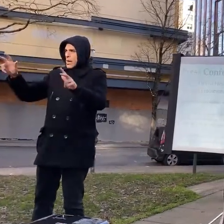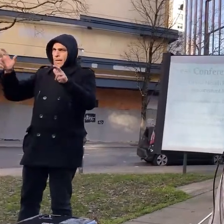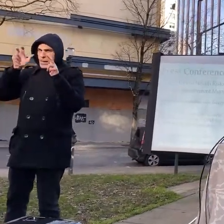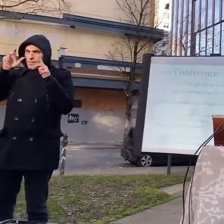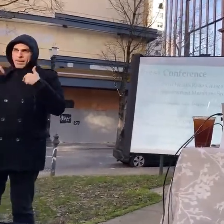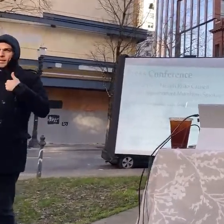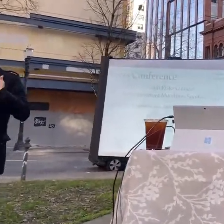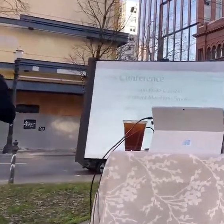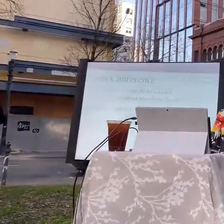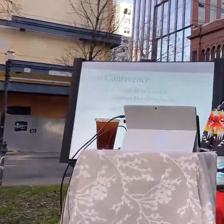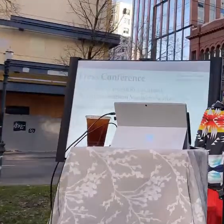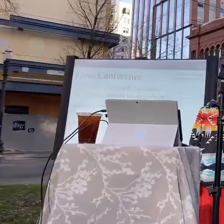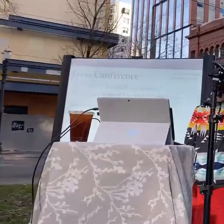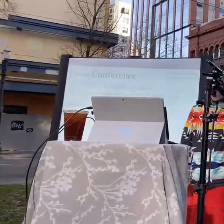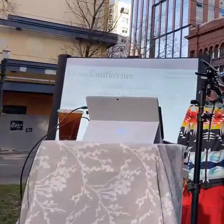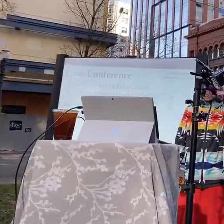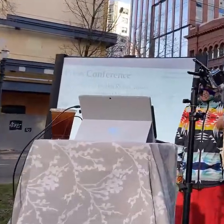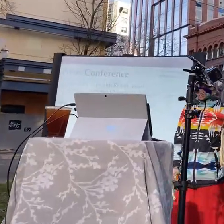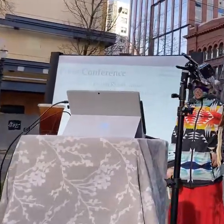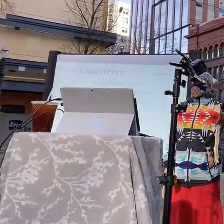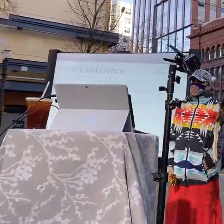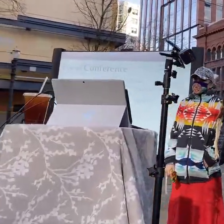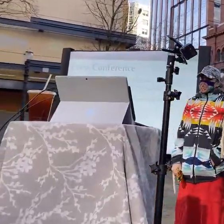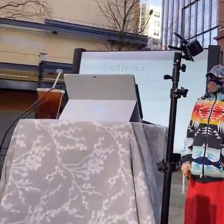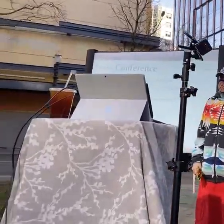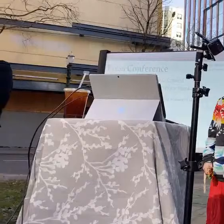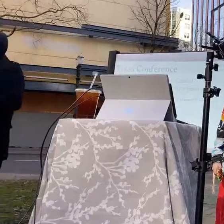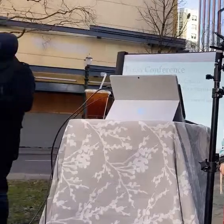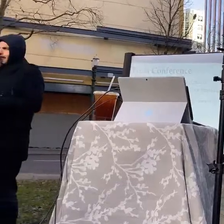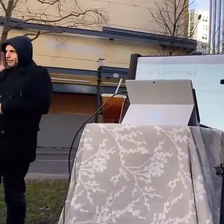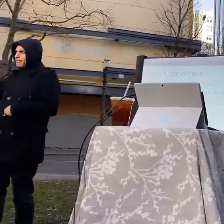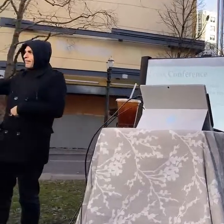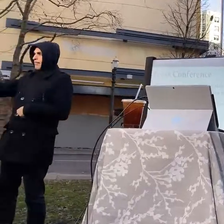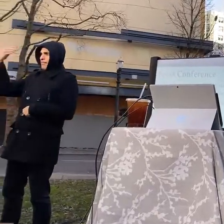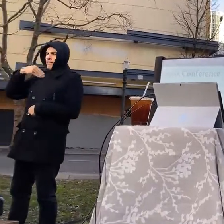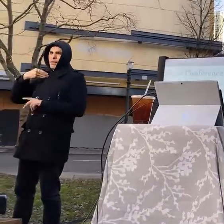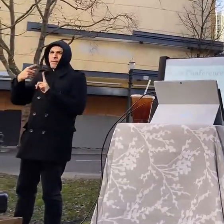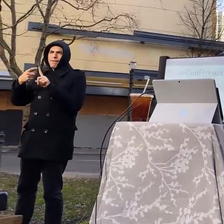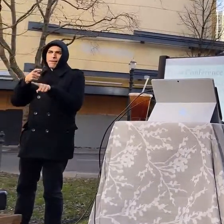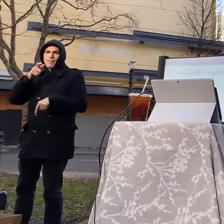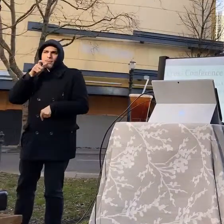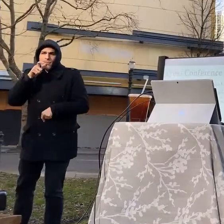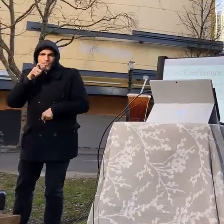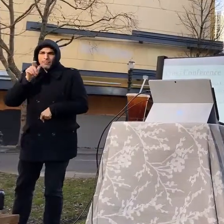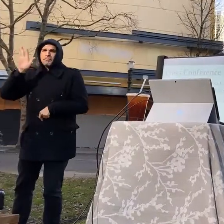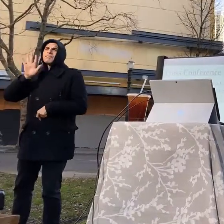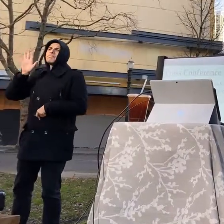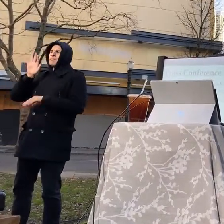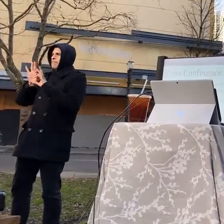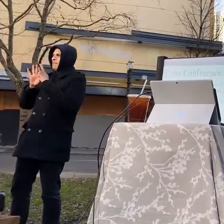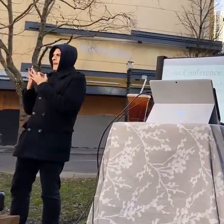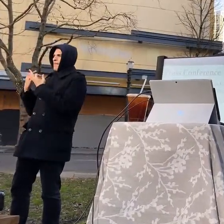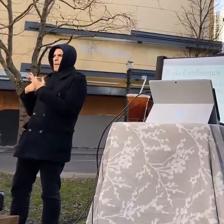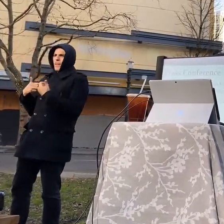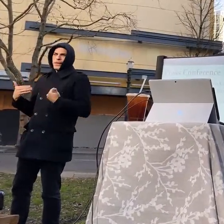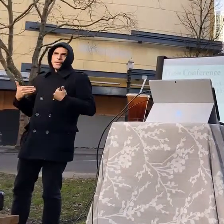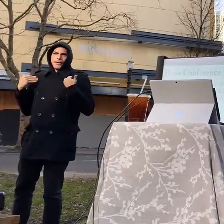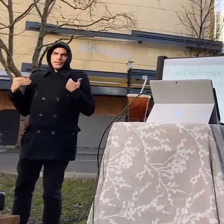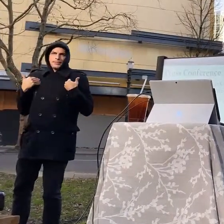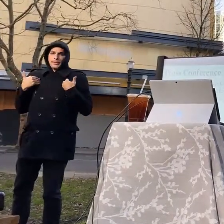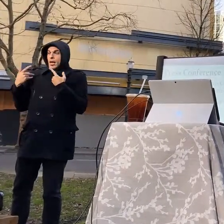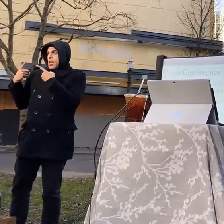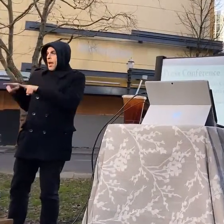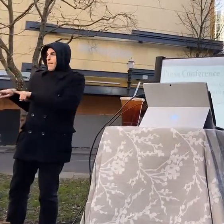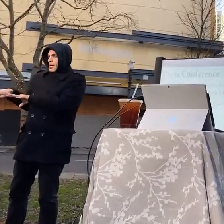on is the indigenous land of chinook people the chinook people were colonized and spread across the tribes in oregon